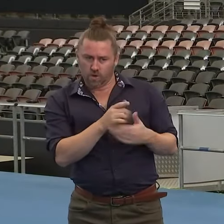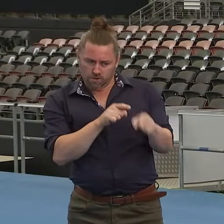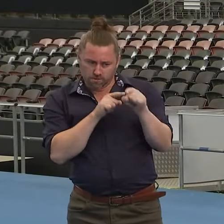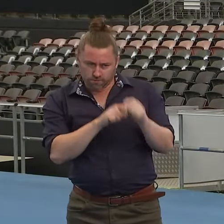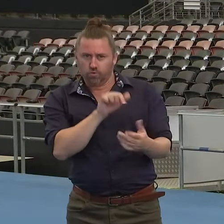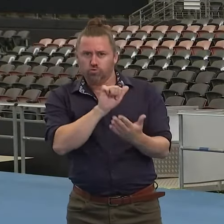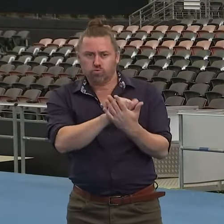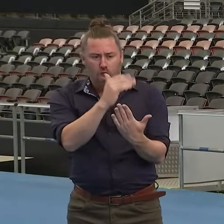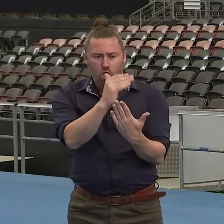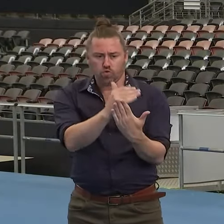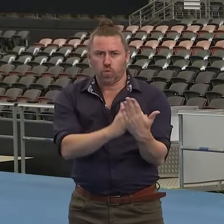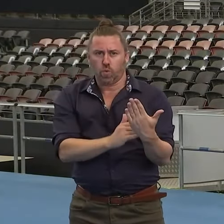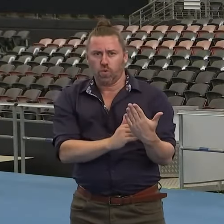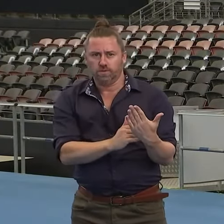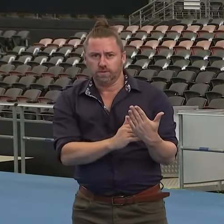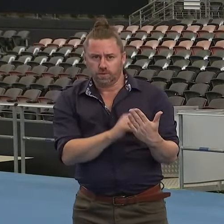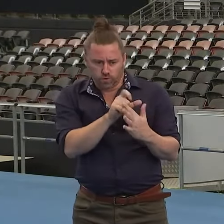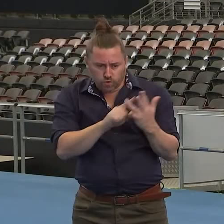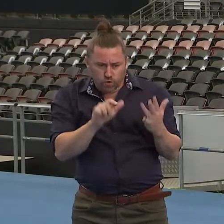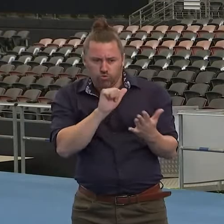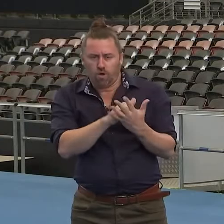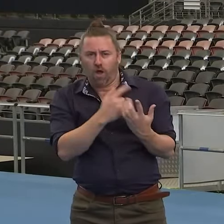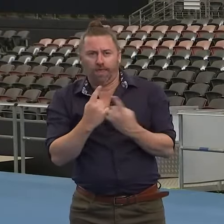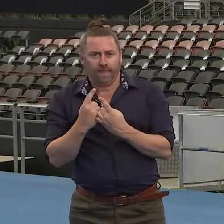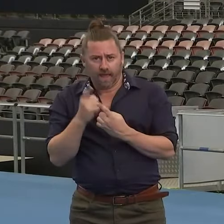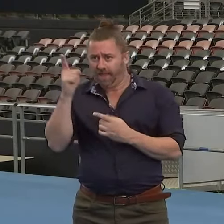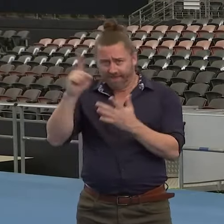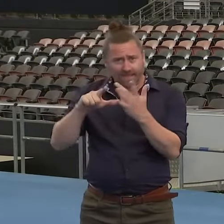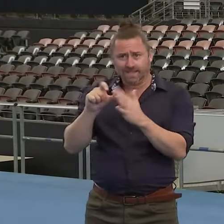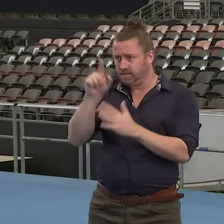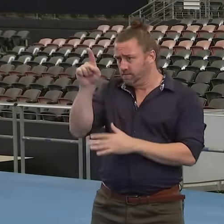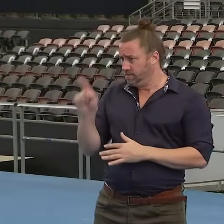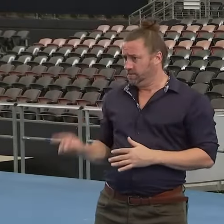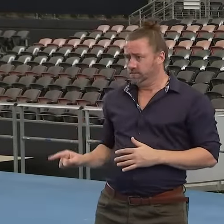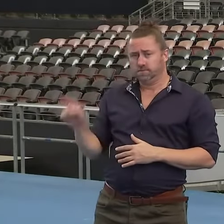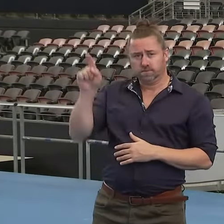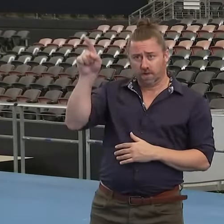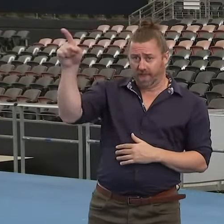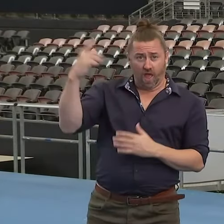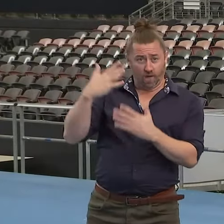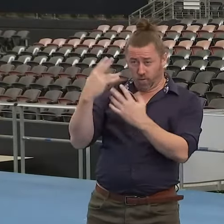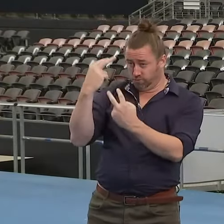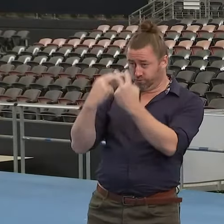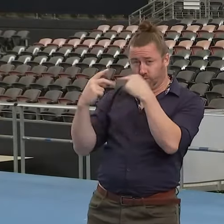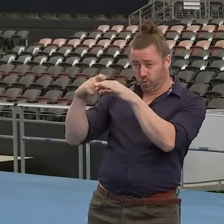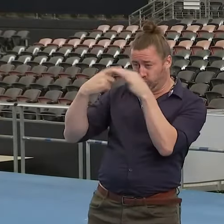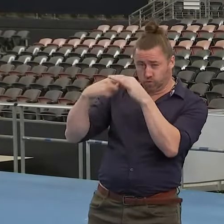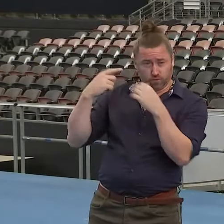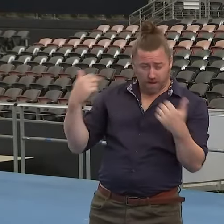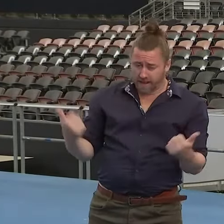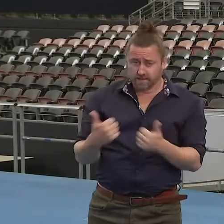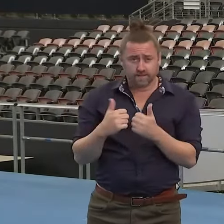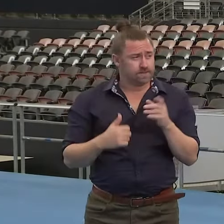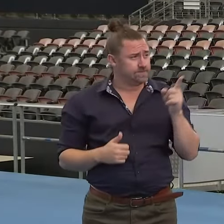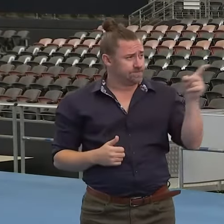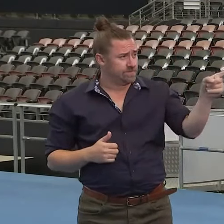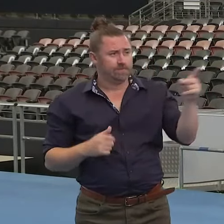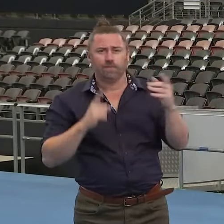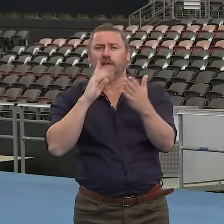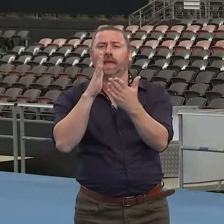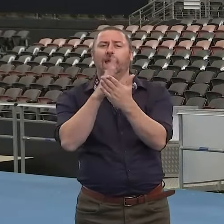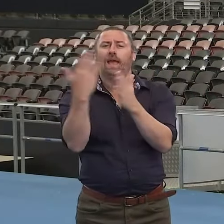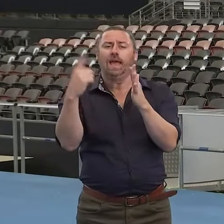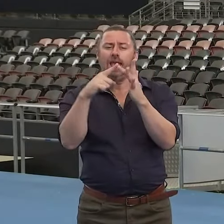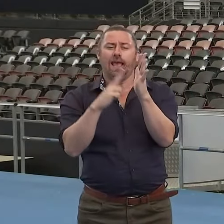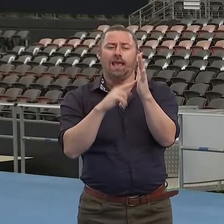investigate all of these matters. And they did so. And they did a thorough investigation. The Integrity Commission has directly raised